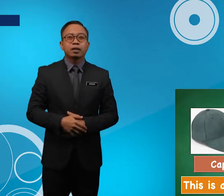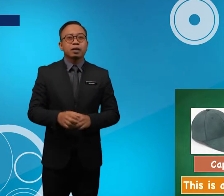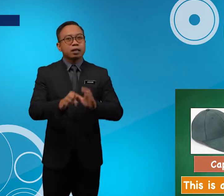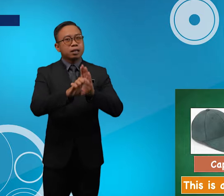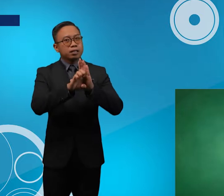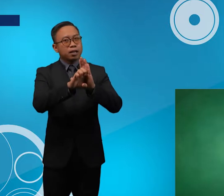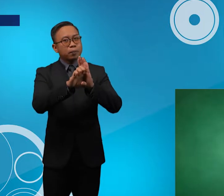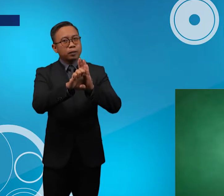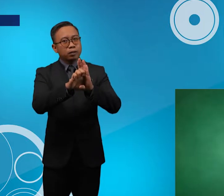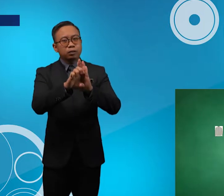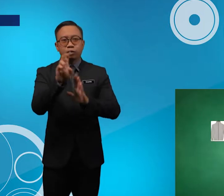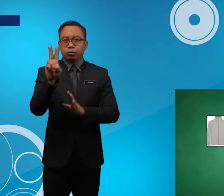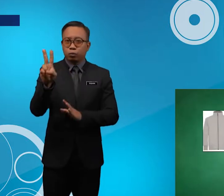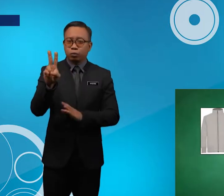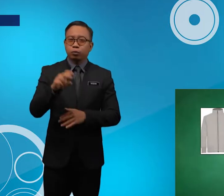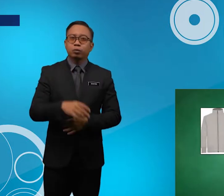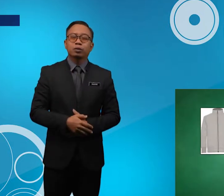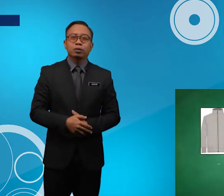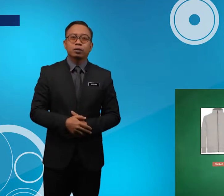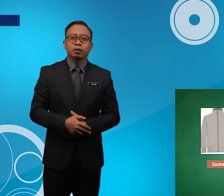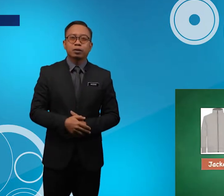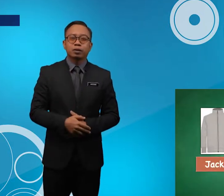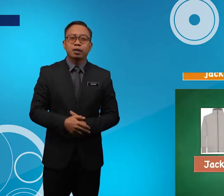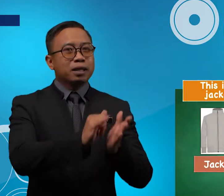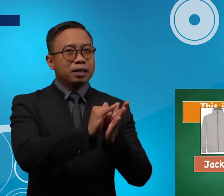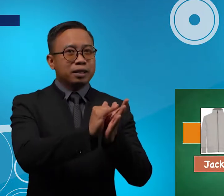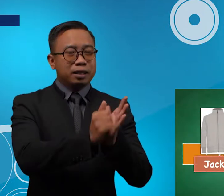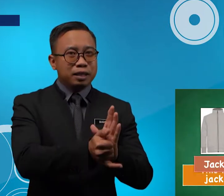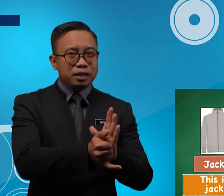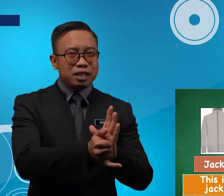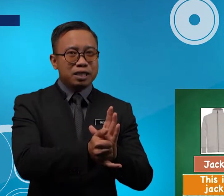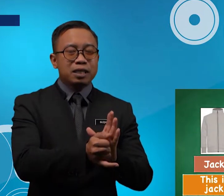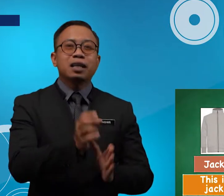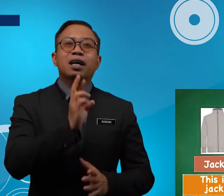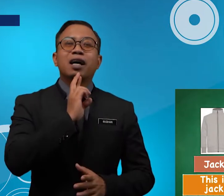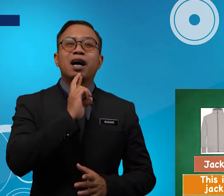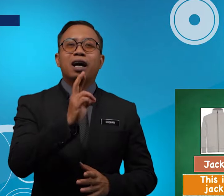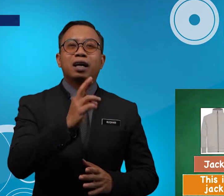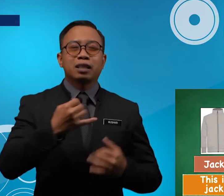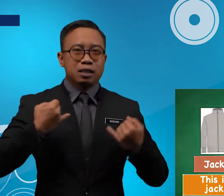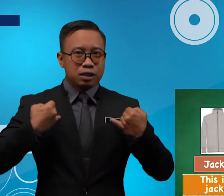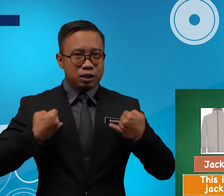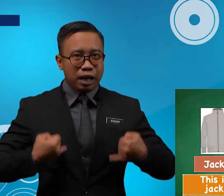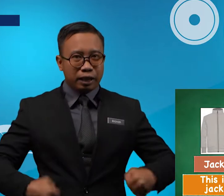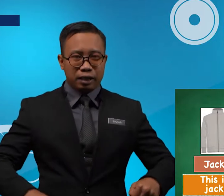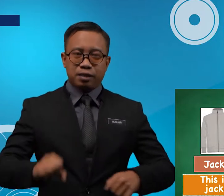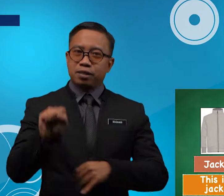Example Two These Are Jackets